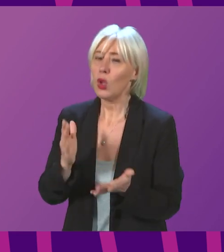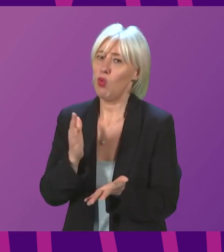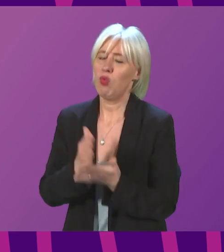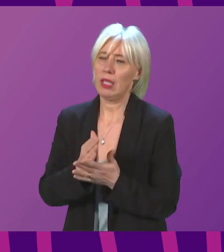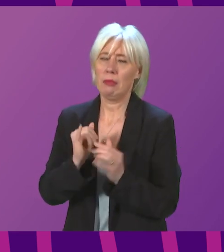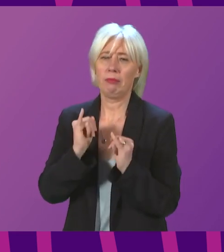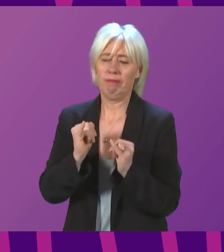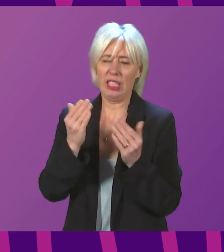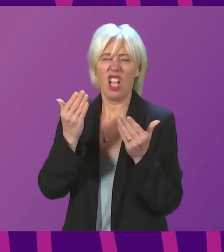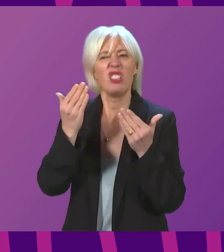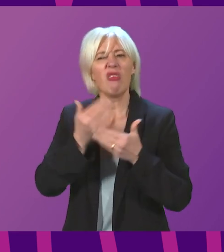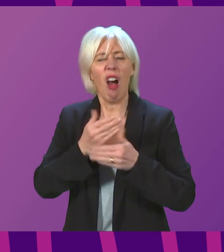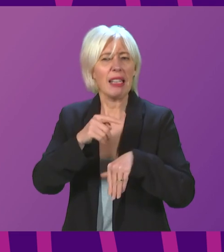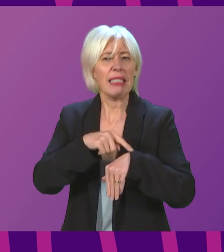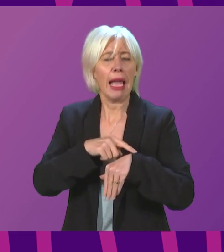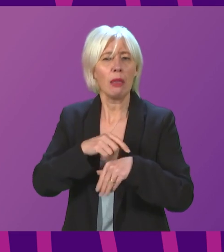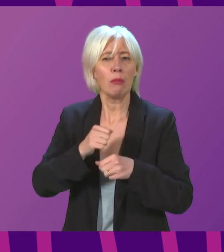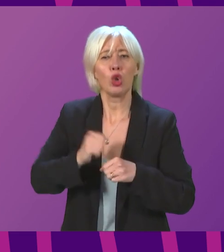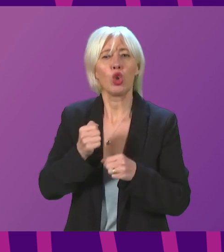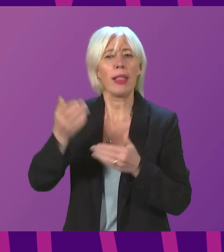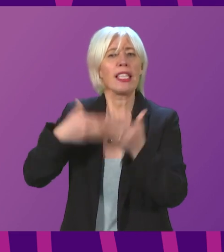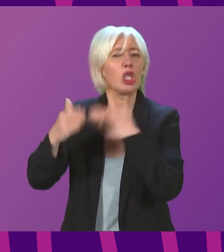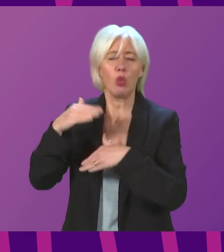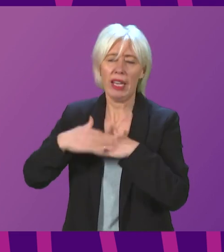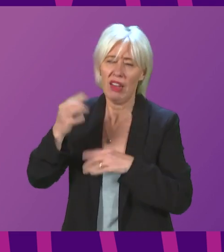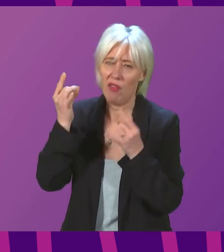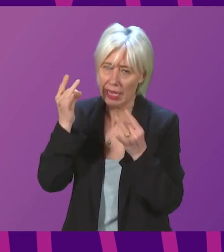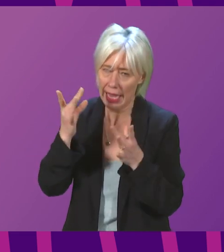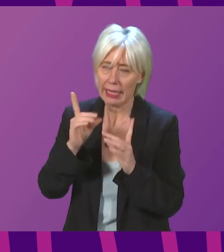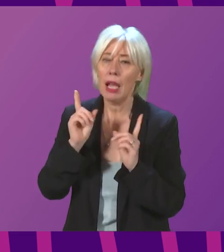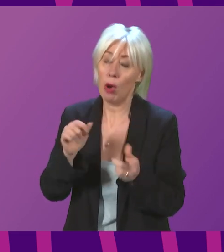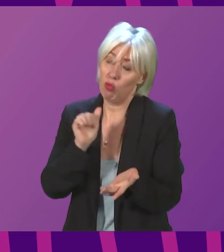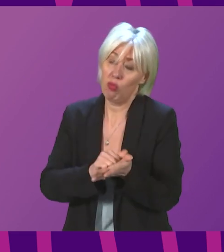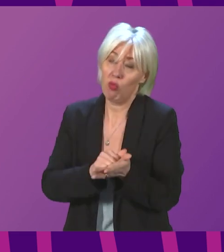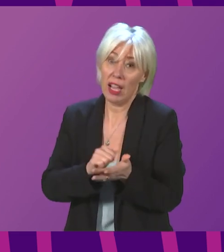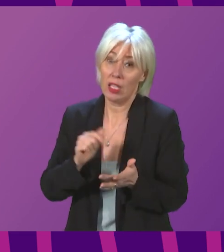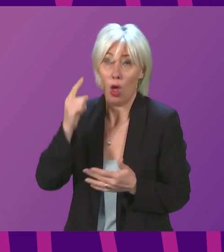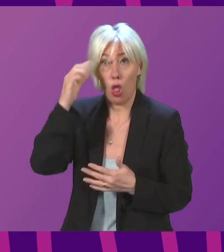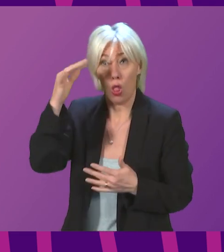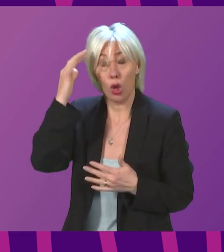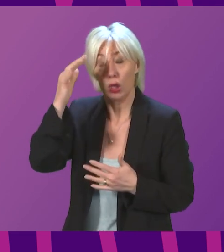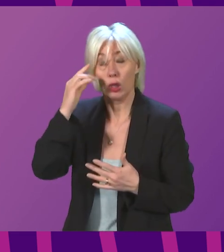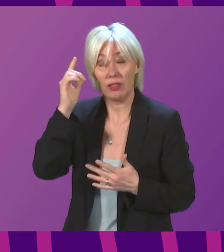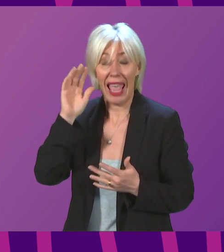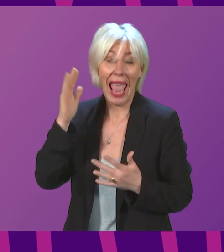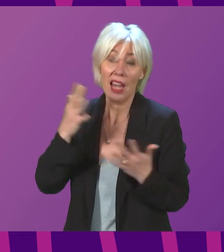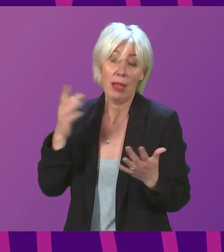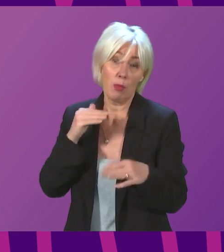in Scotland's history that we will never, ever forget. But for now, our thoughts are with everyone who was so directly affected.